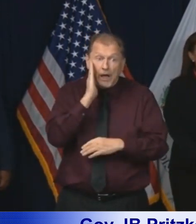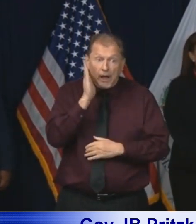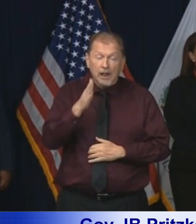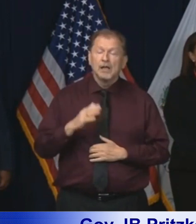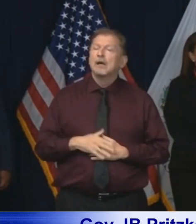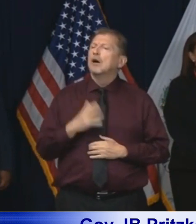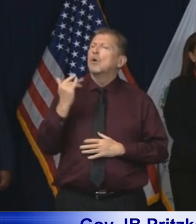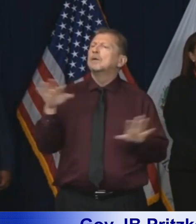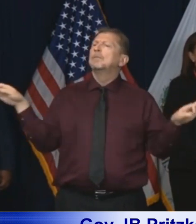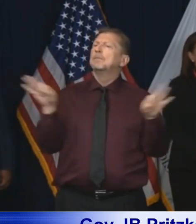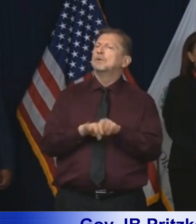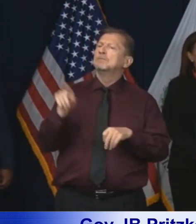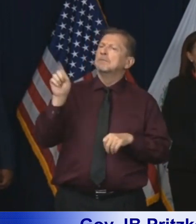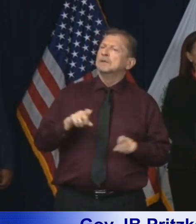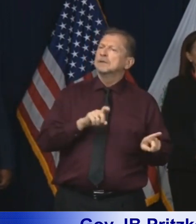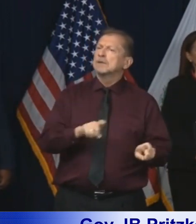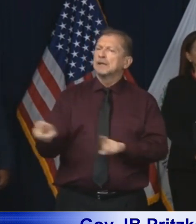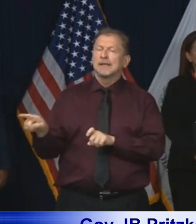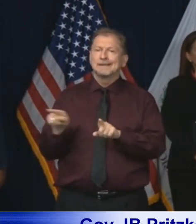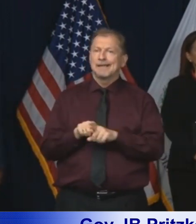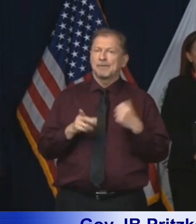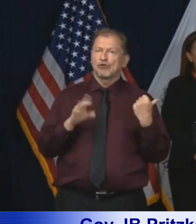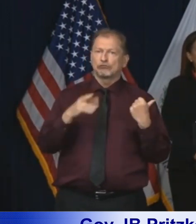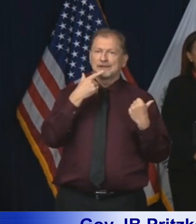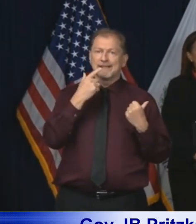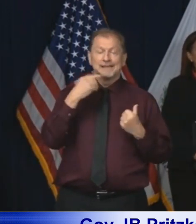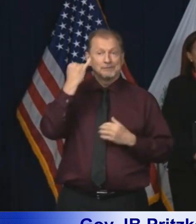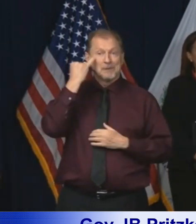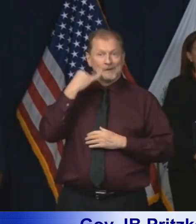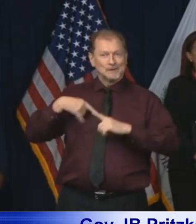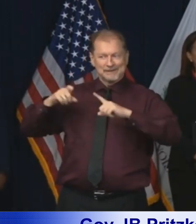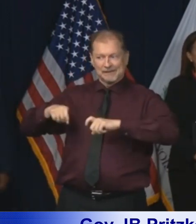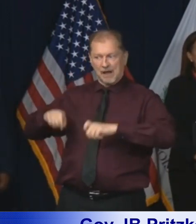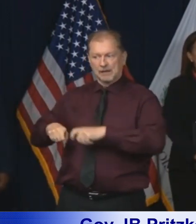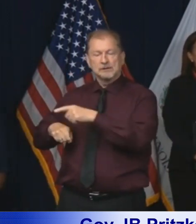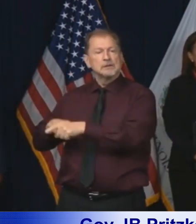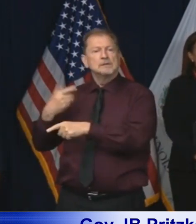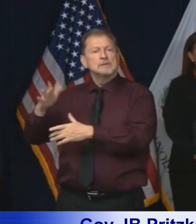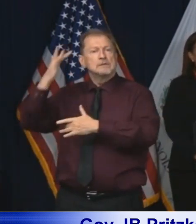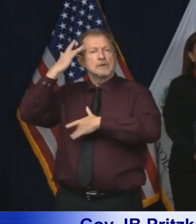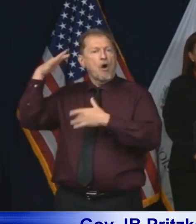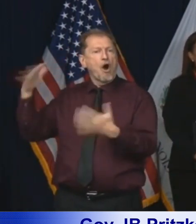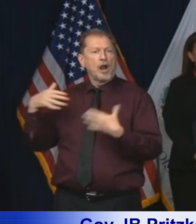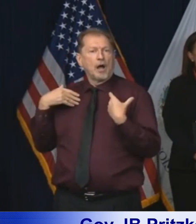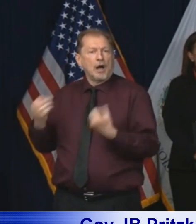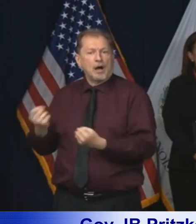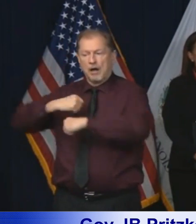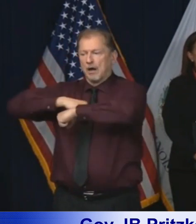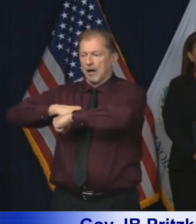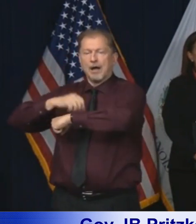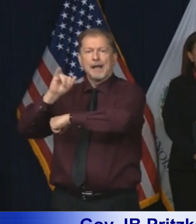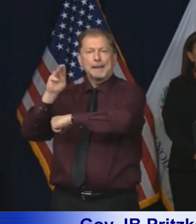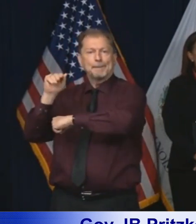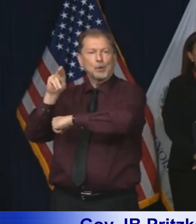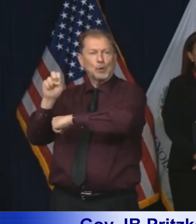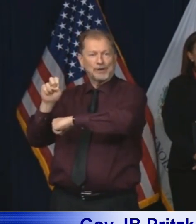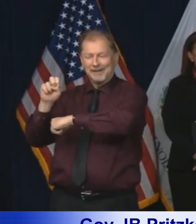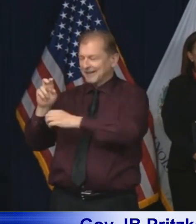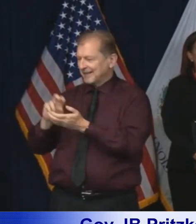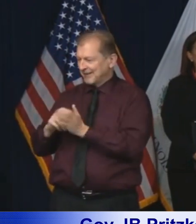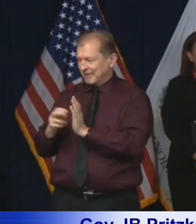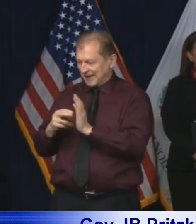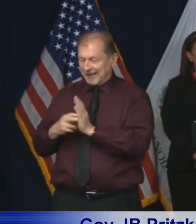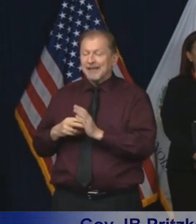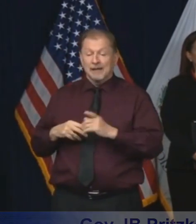And why is it so important? Dr. as the doctor said, if we know that a certain number of people are immune, and we know that that population is increasing